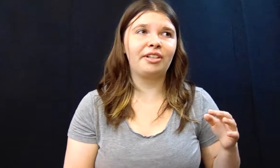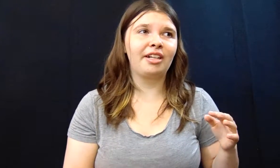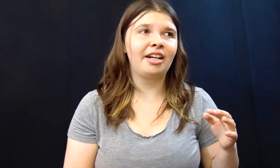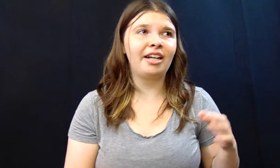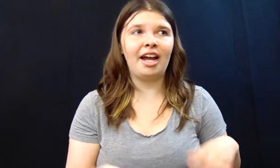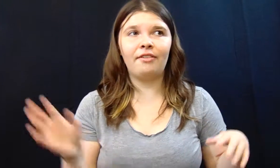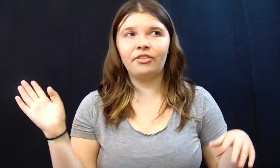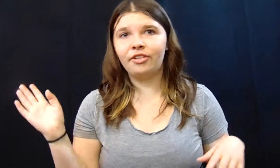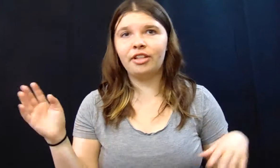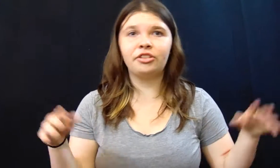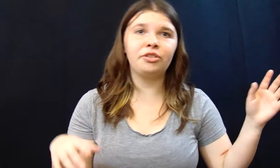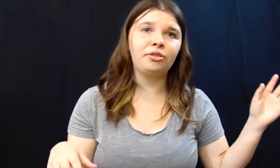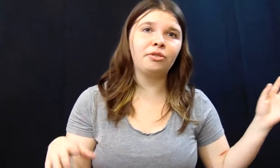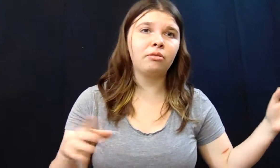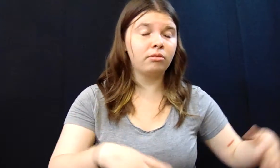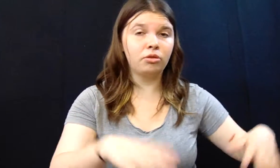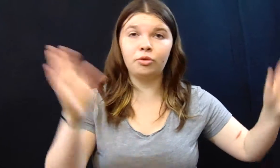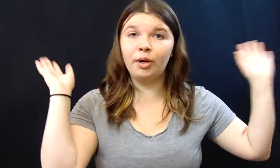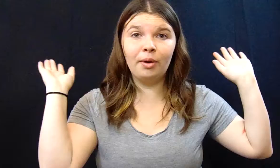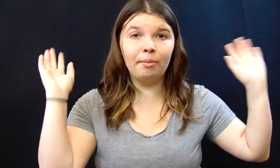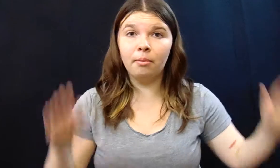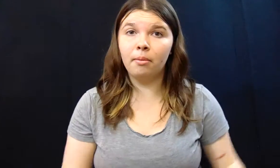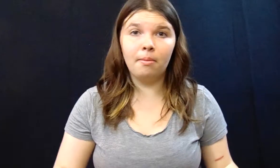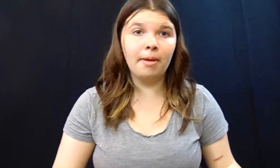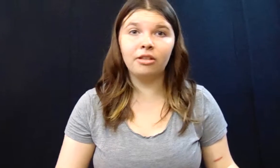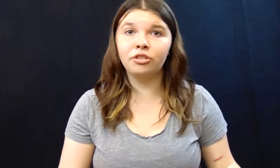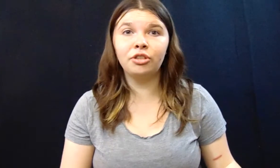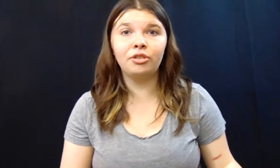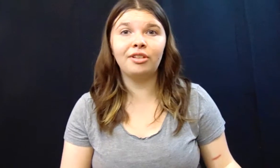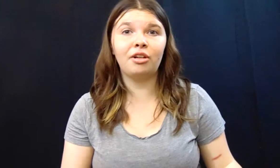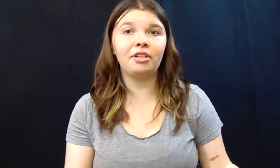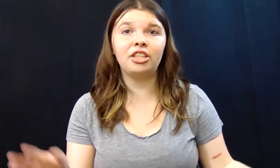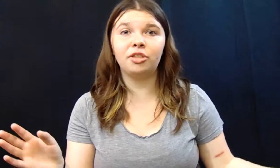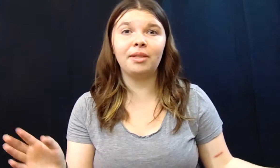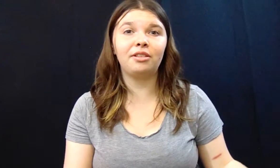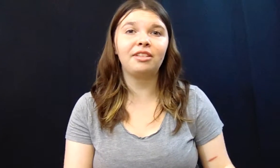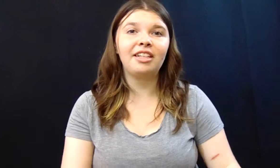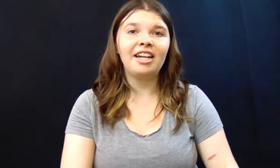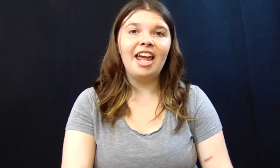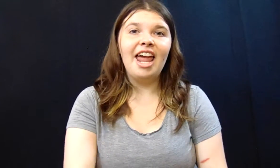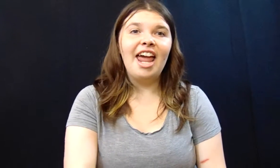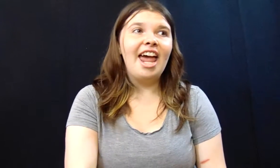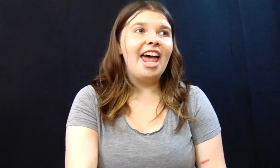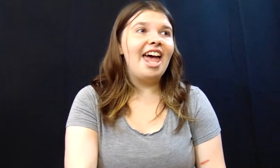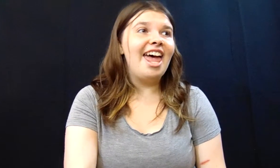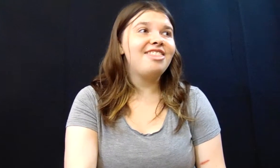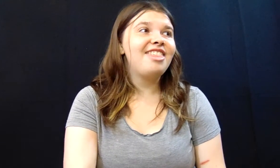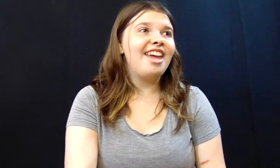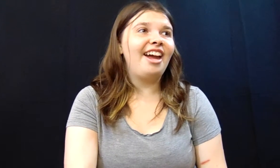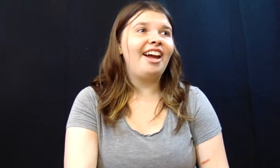having fun do doing what males do and all that should be all and then